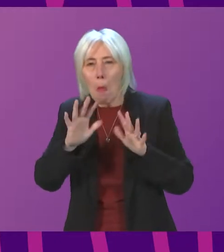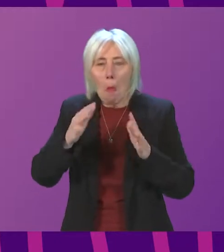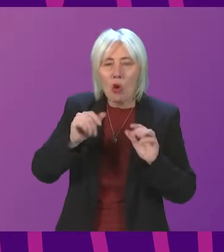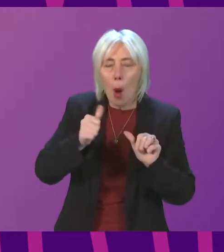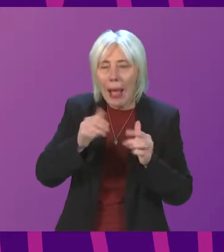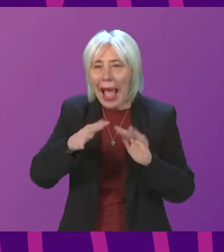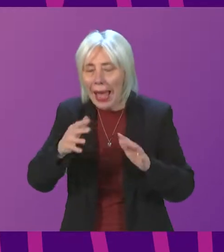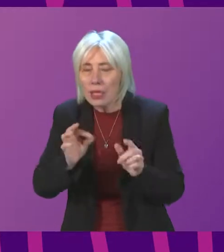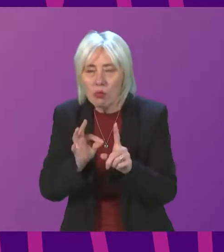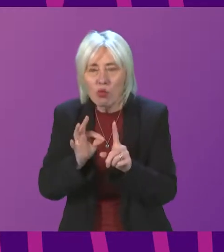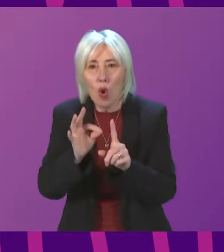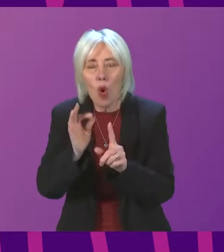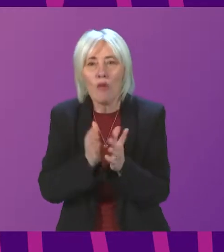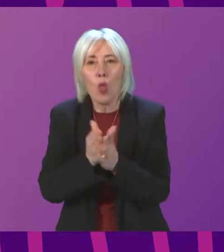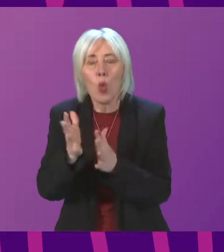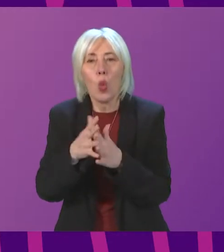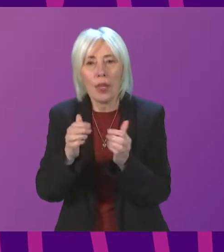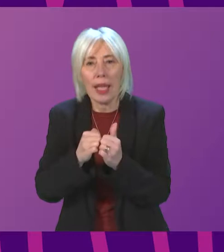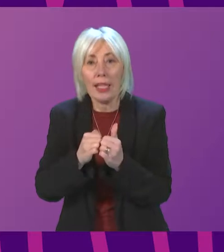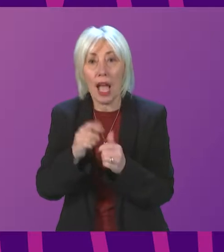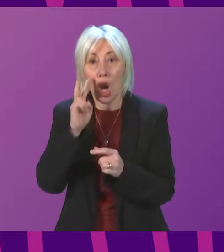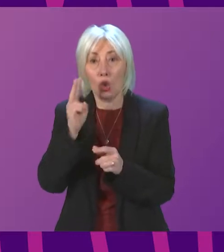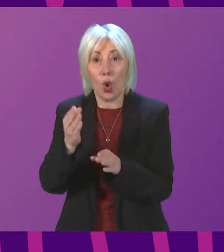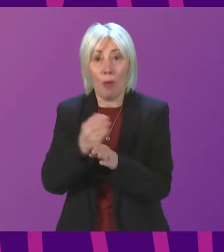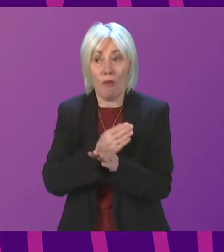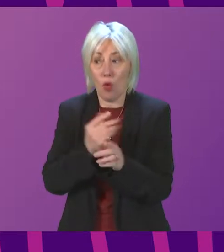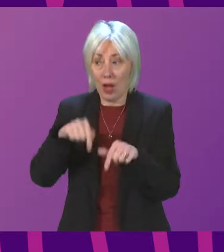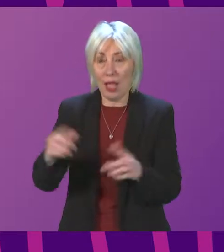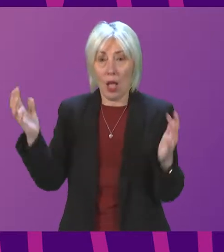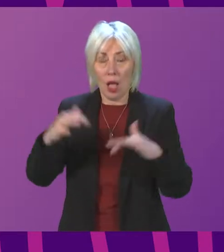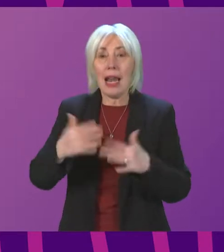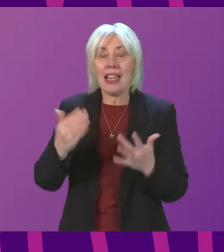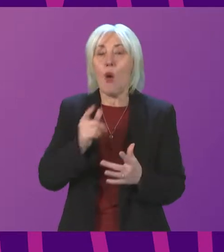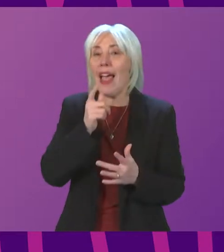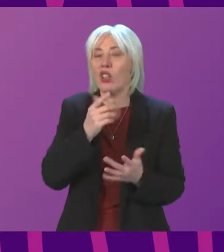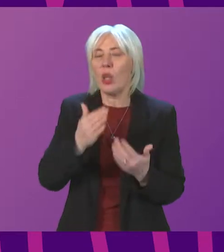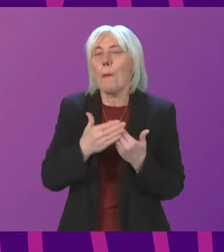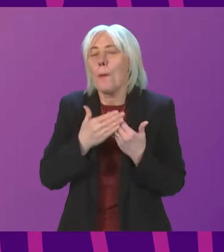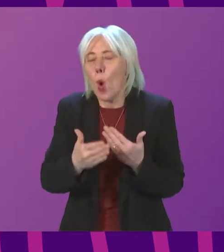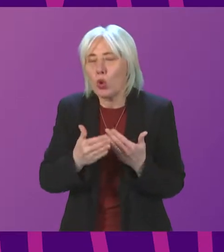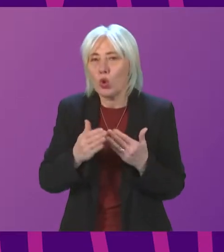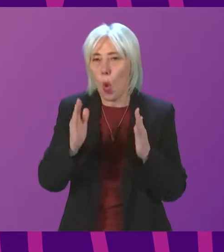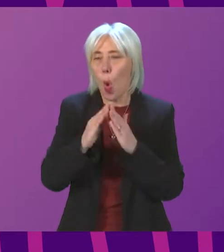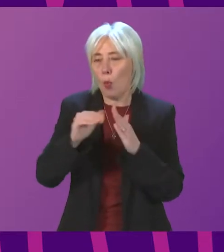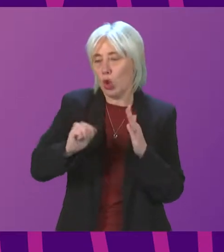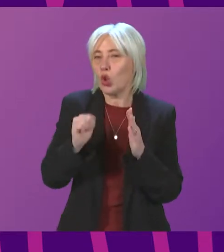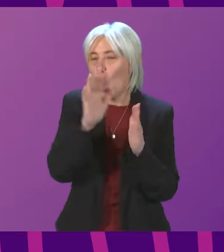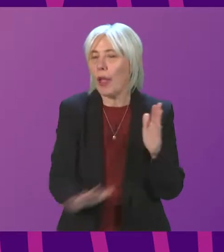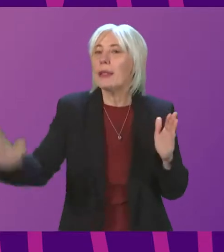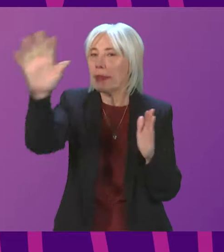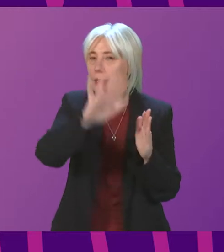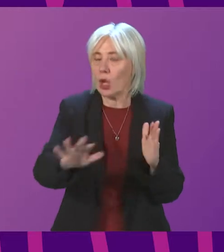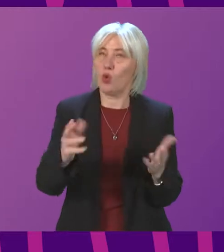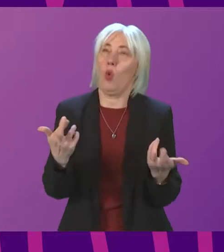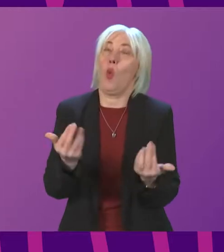things started to get better and I've just seen before I came into the chamber that power has been restored to the vast majority of homes across Scotland which I hope the member